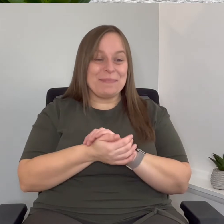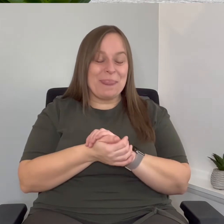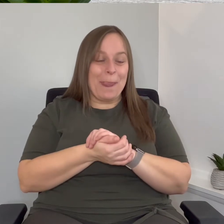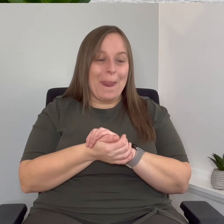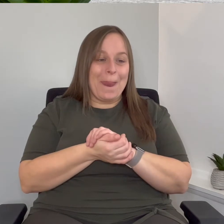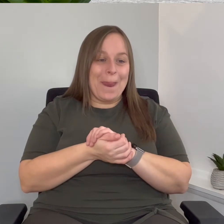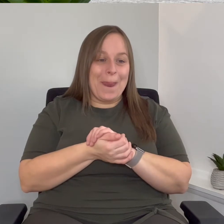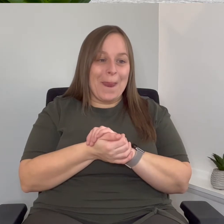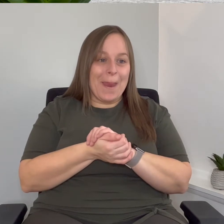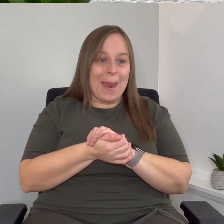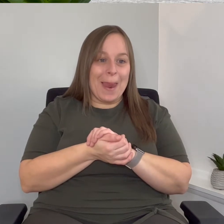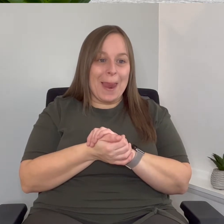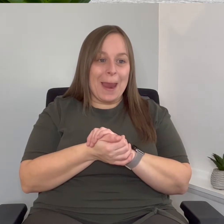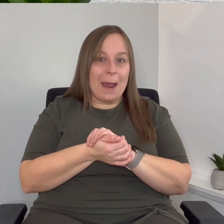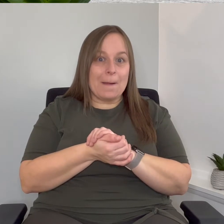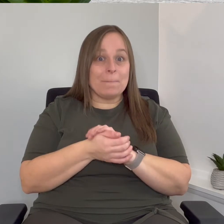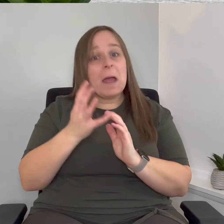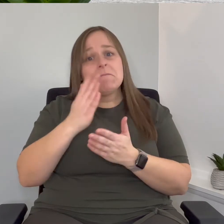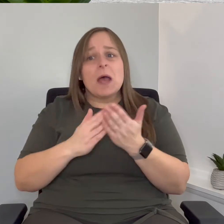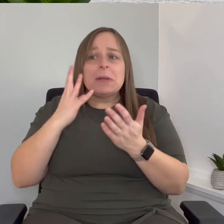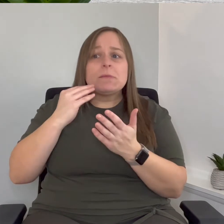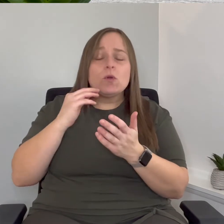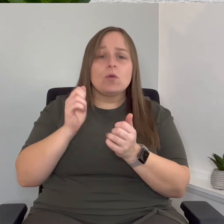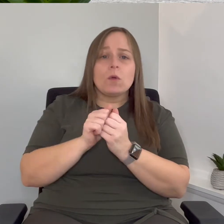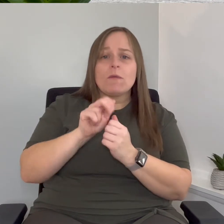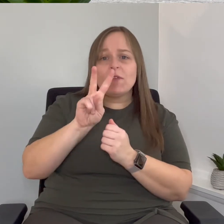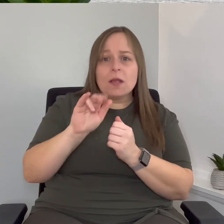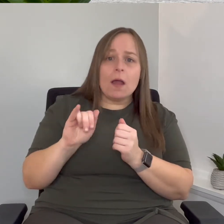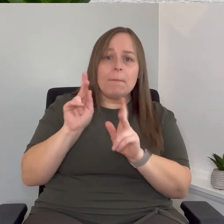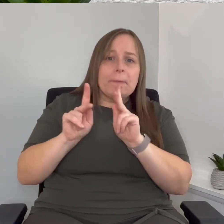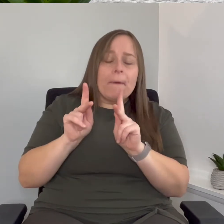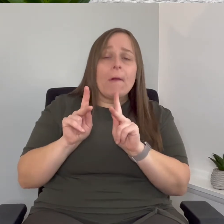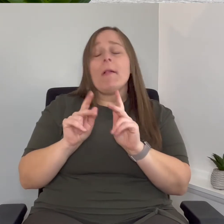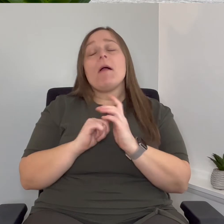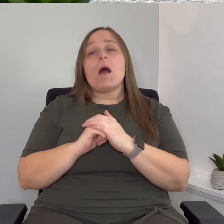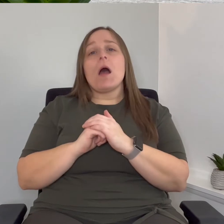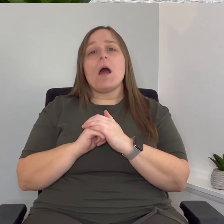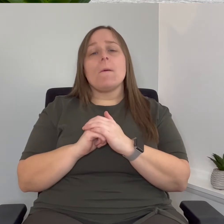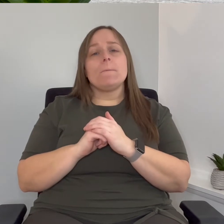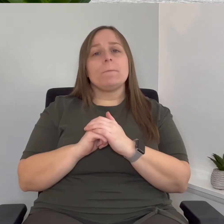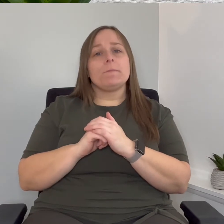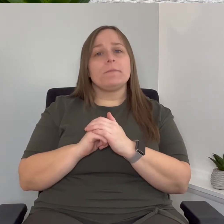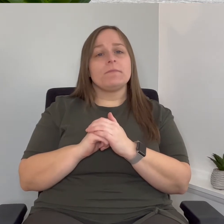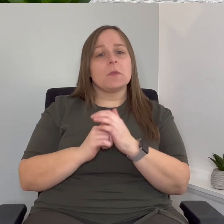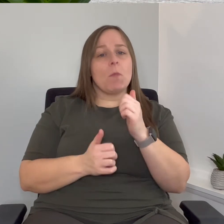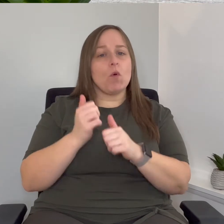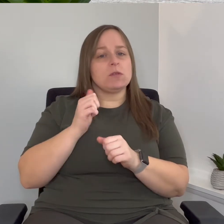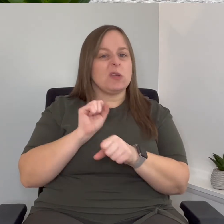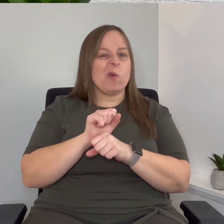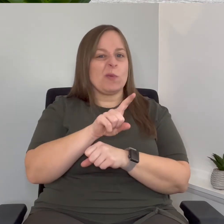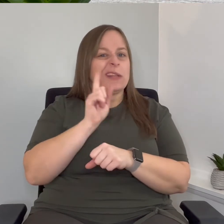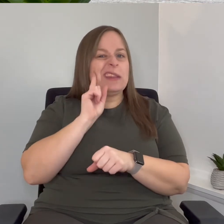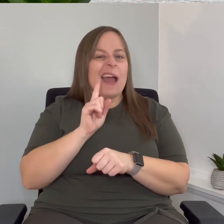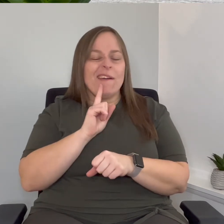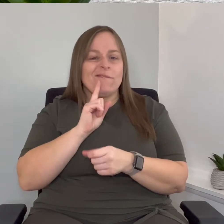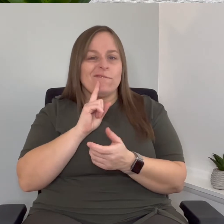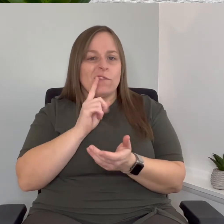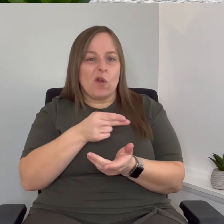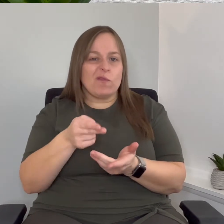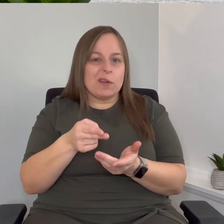I have some experience working with visually impaired people I vote I've mostly worked with deaf people